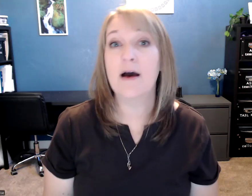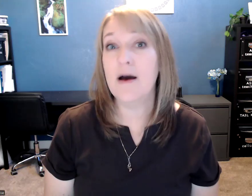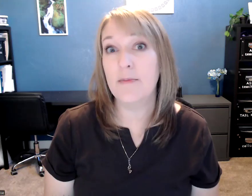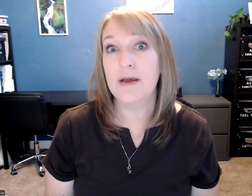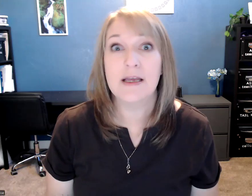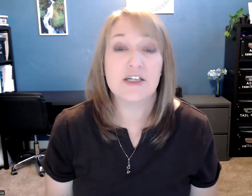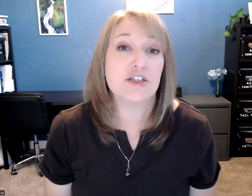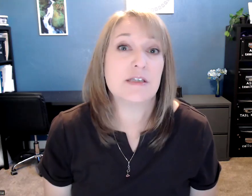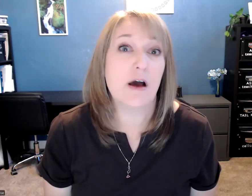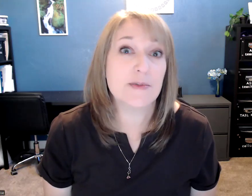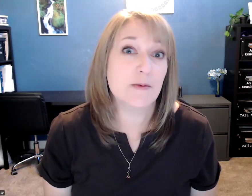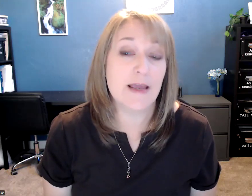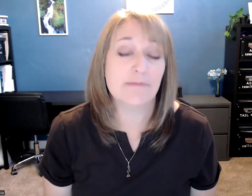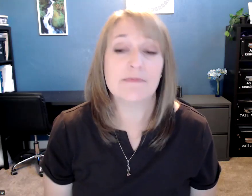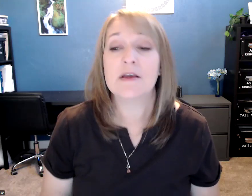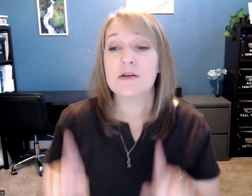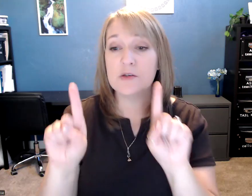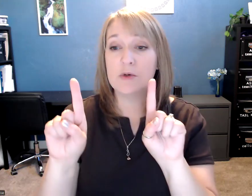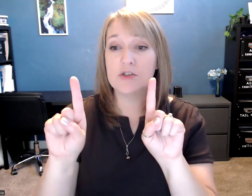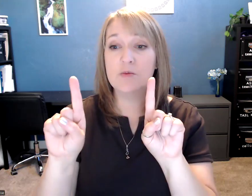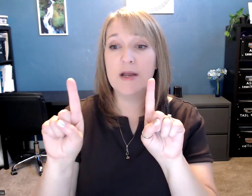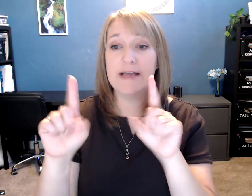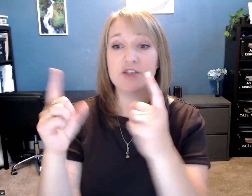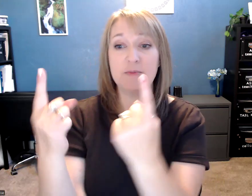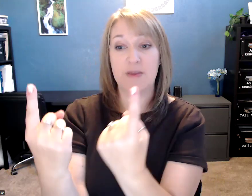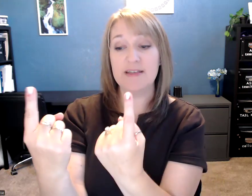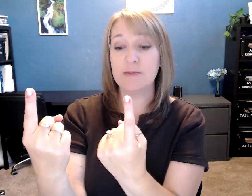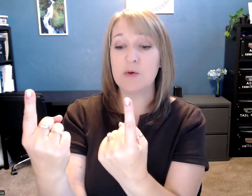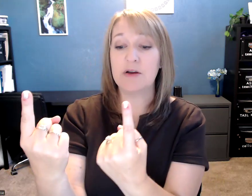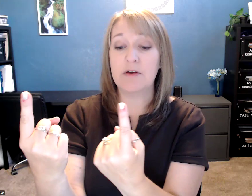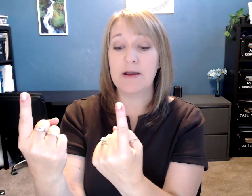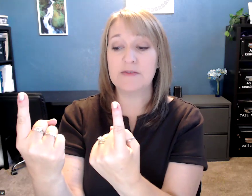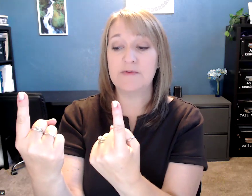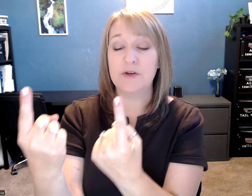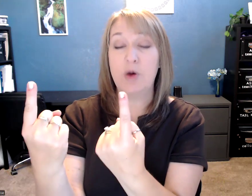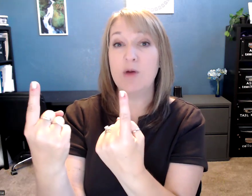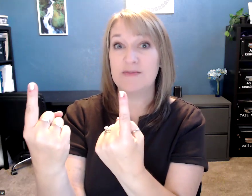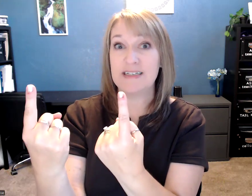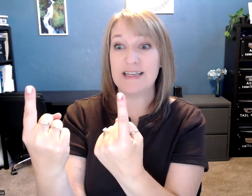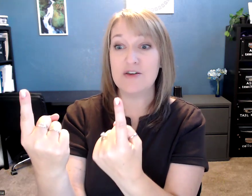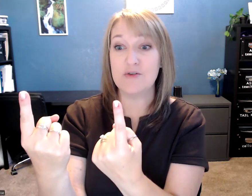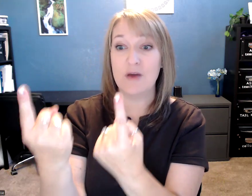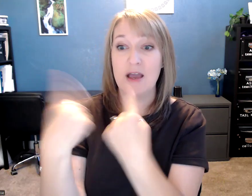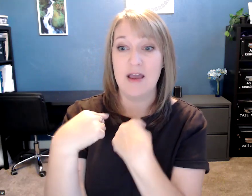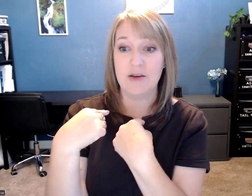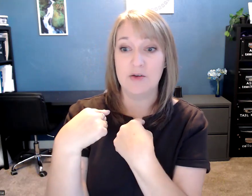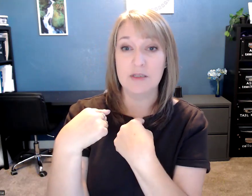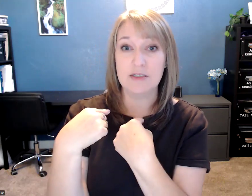Come is just the opposite way. So you want two one handships. But this time you want your hands, your palms facing you. And you do it this